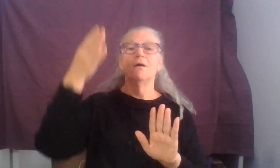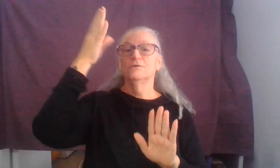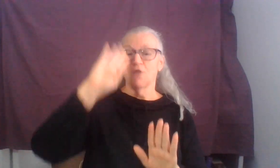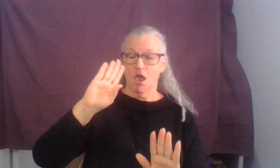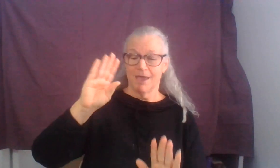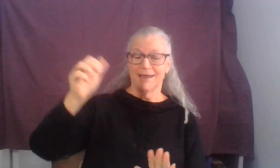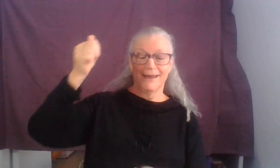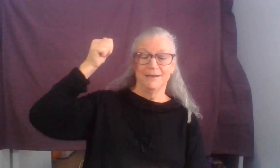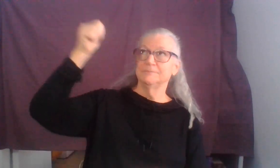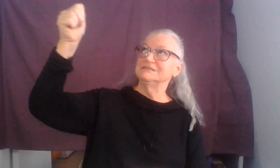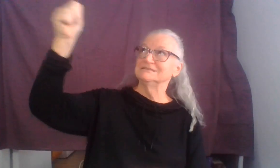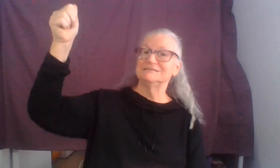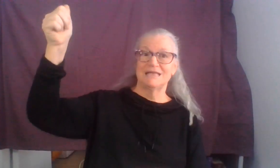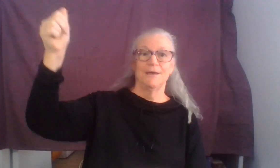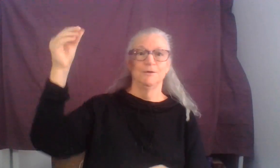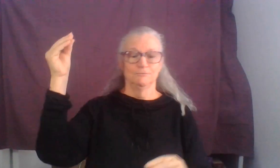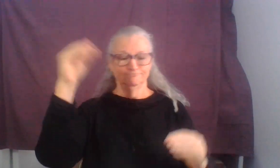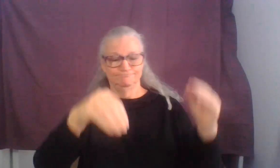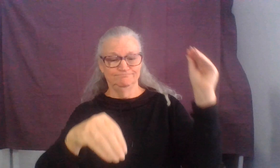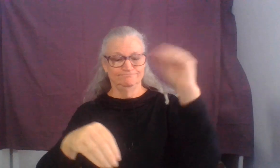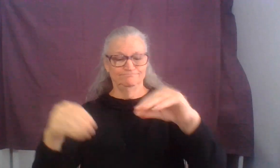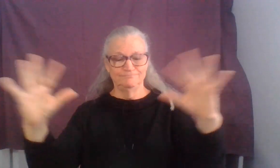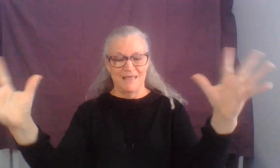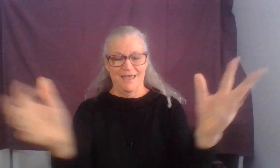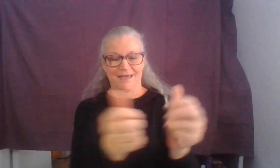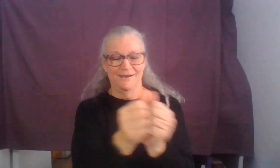Whereas our more presentable parts do not need this.